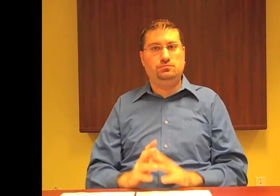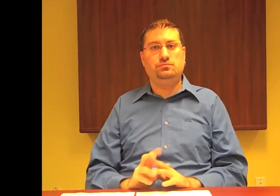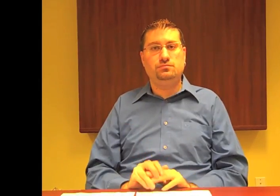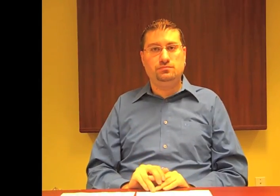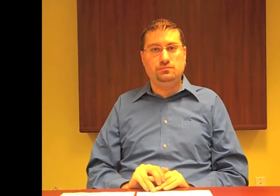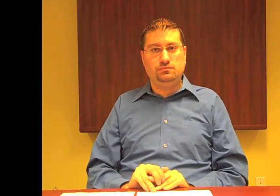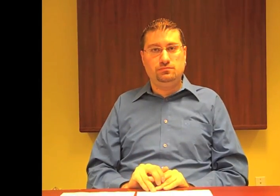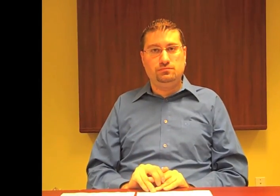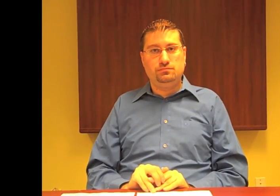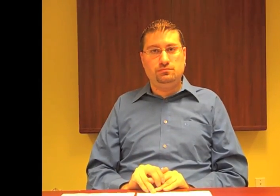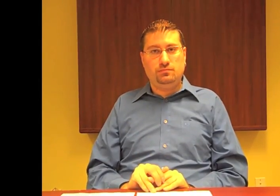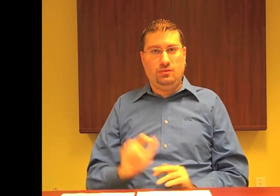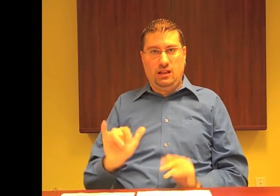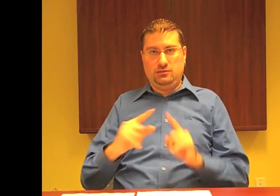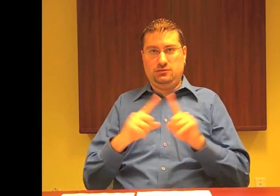That's the difference between the two.